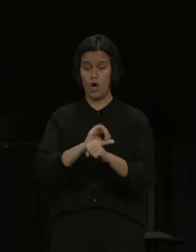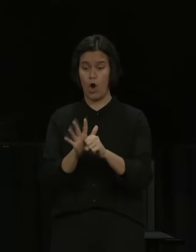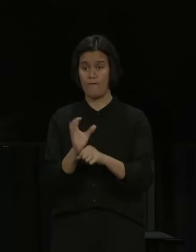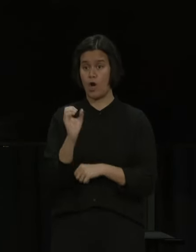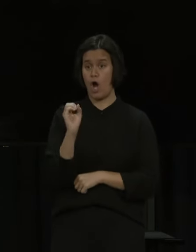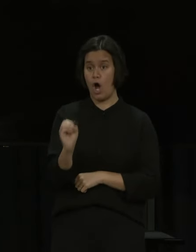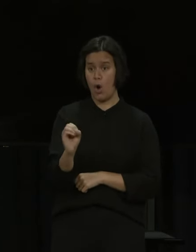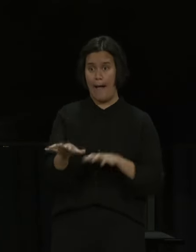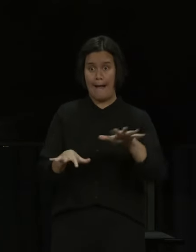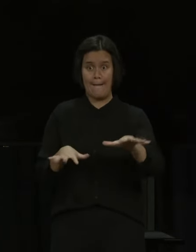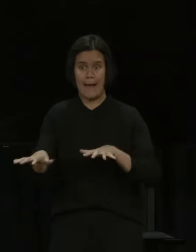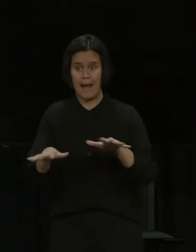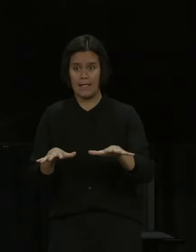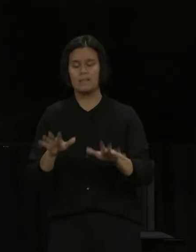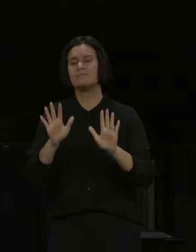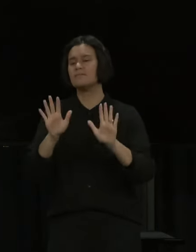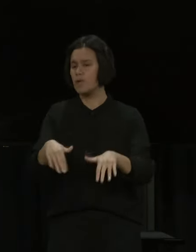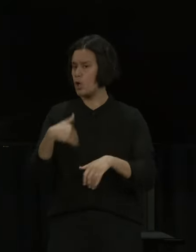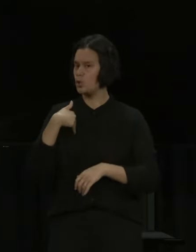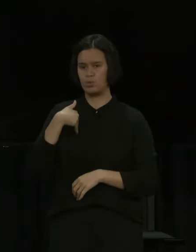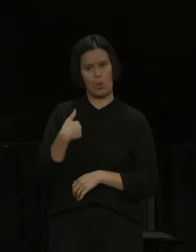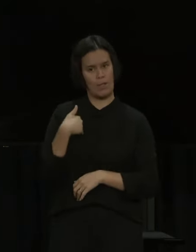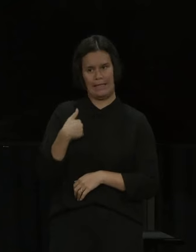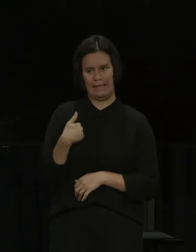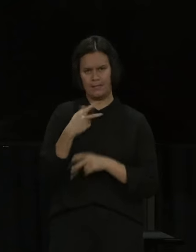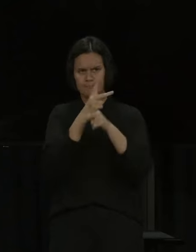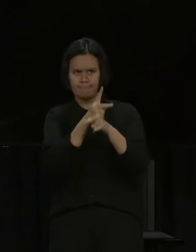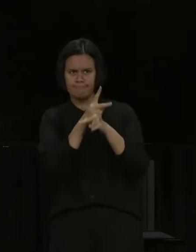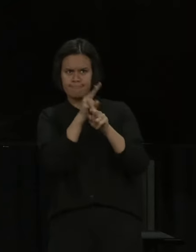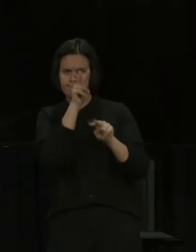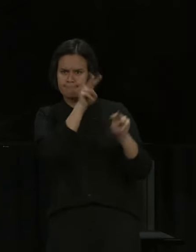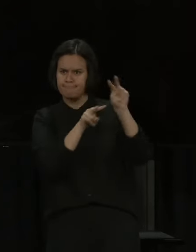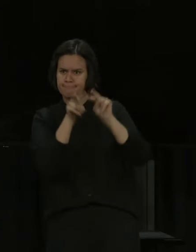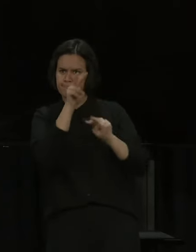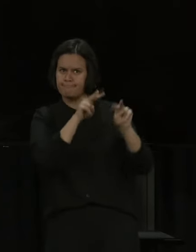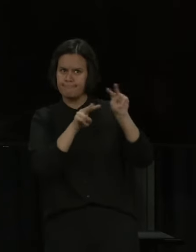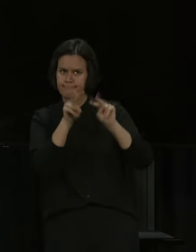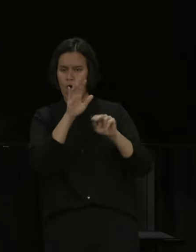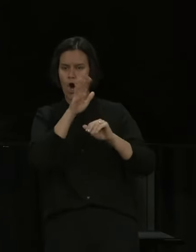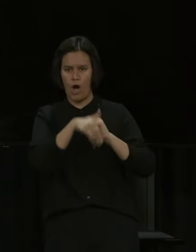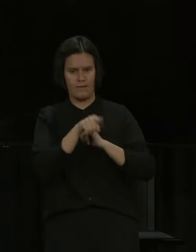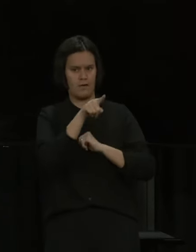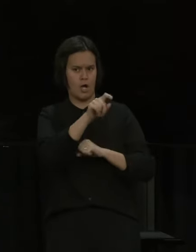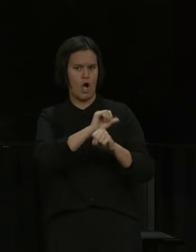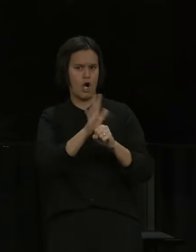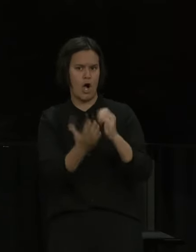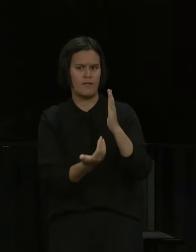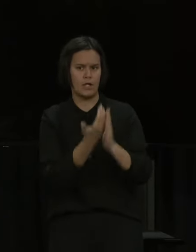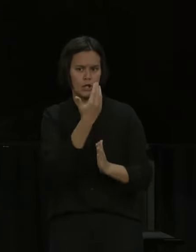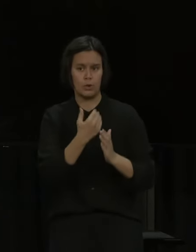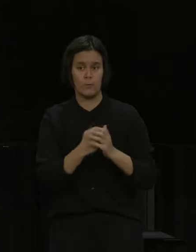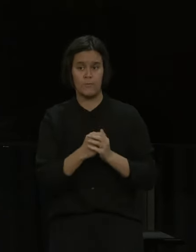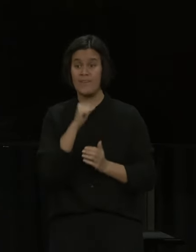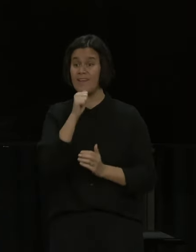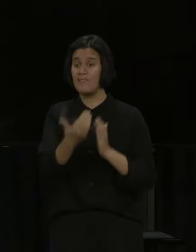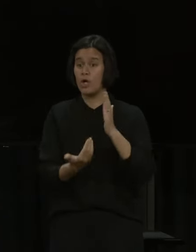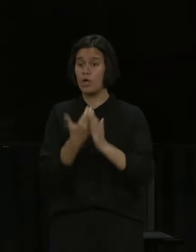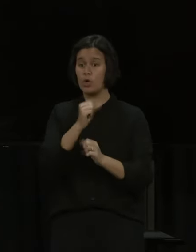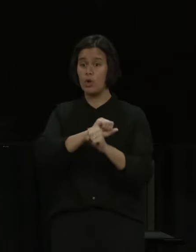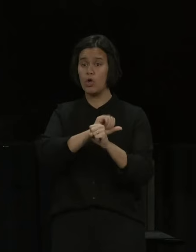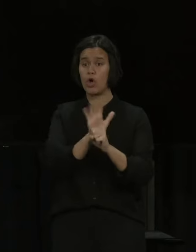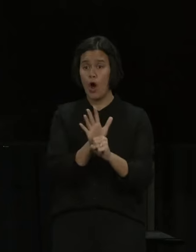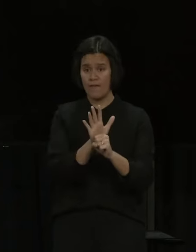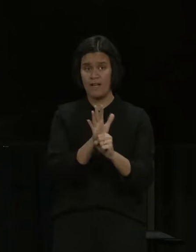cause for panic and we'll be keeping things under constant review. Our readiness and response planning in the event of a new variant of COVID